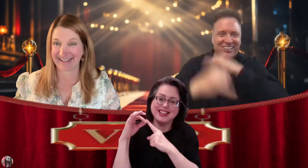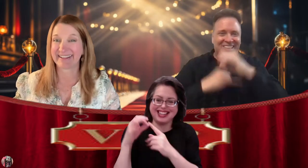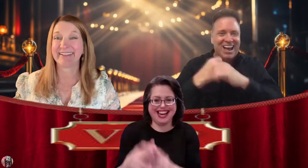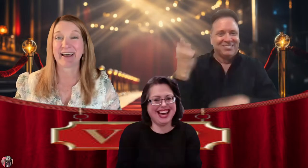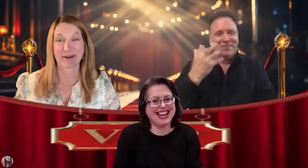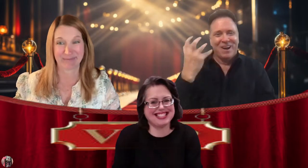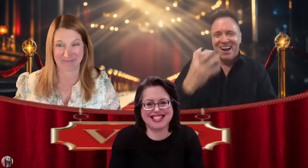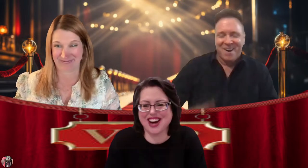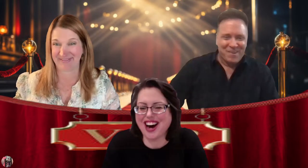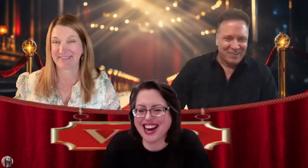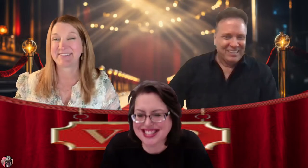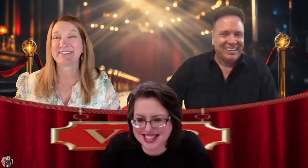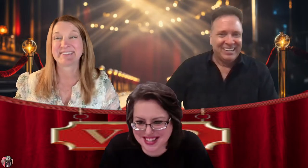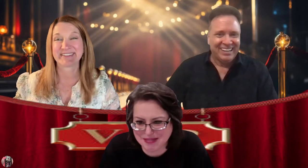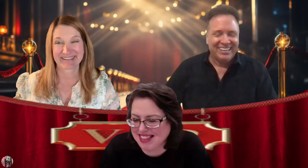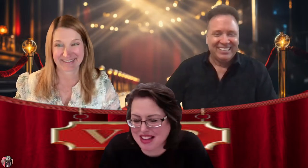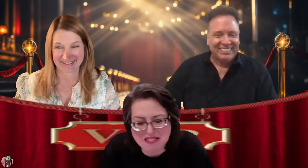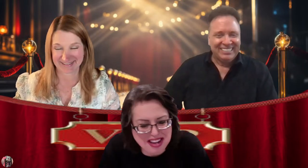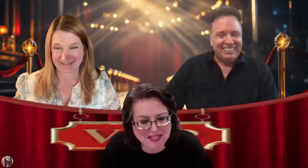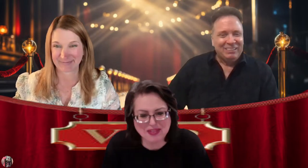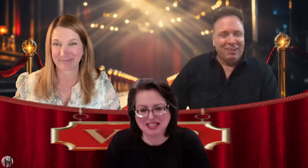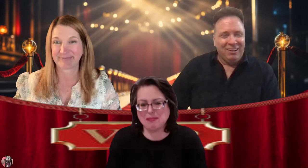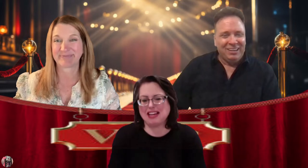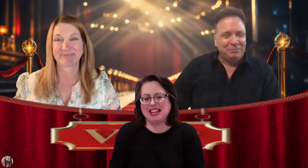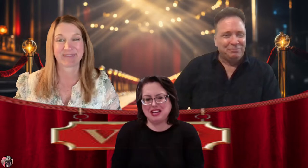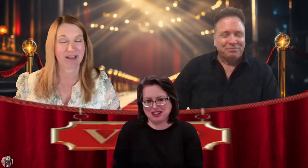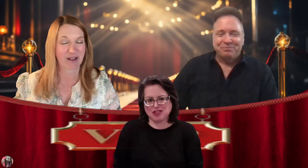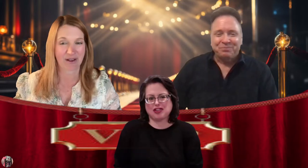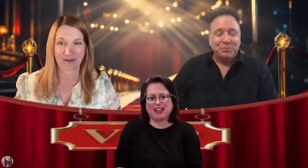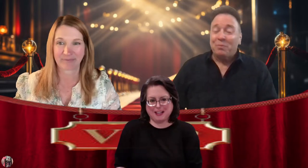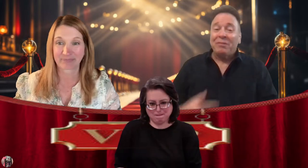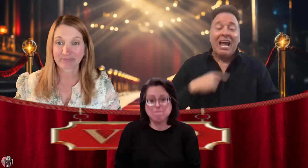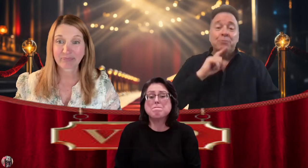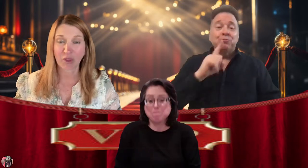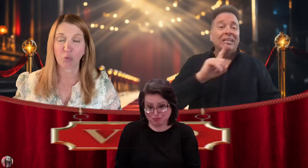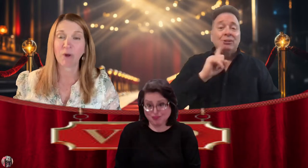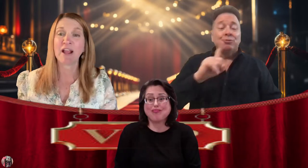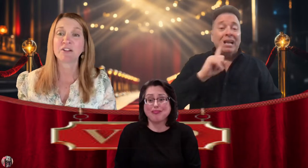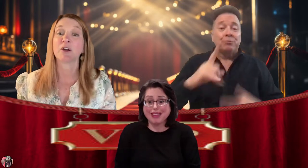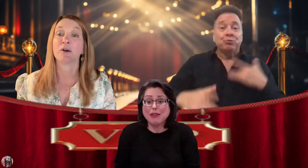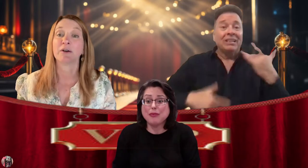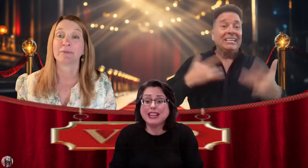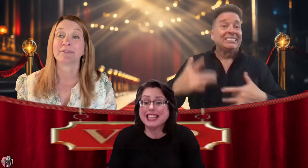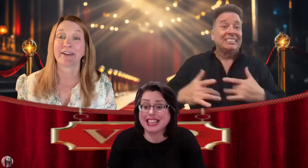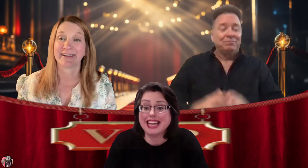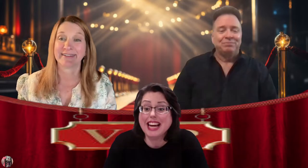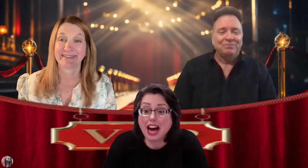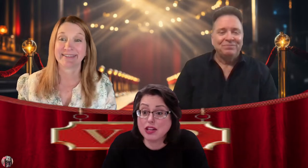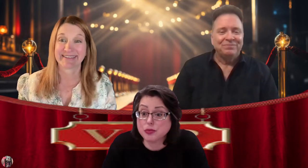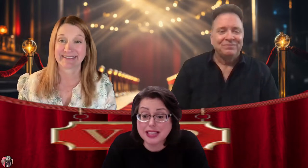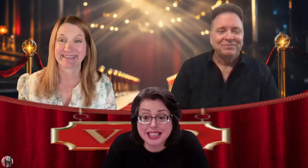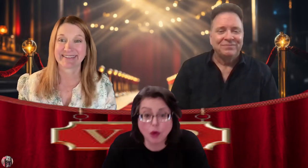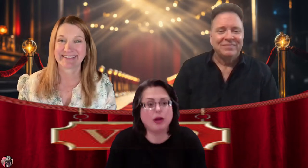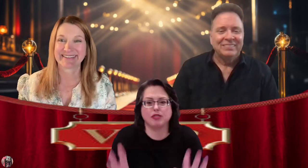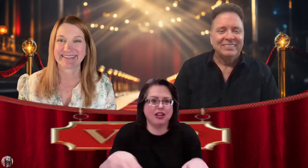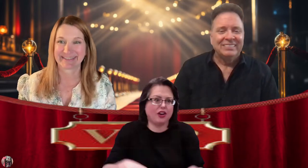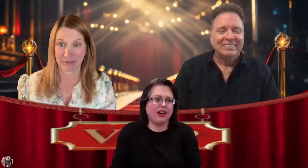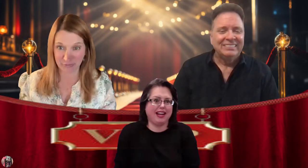Yes, that's awesome. I love that everyone's coming in internationally. We're actually... Really? It's really... Oh, I'm sorry. Go ahead,